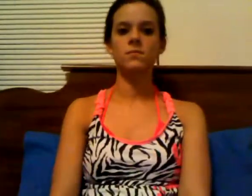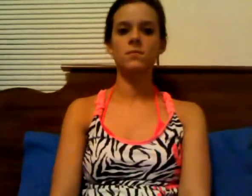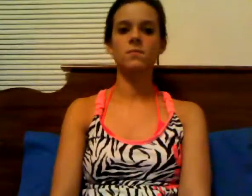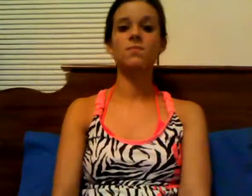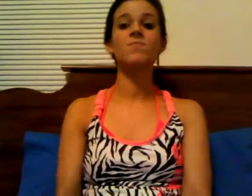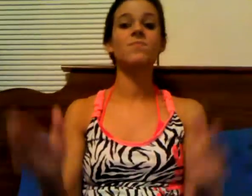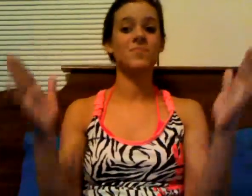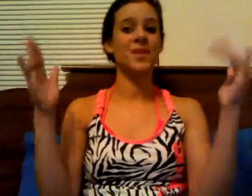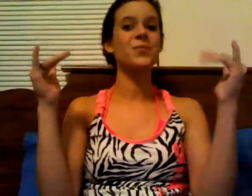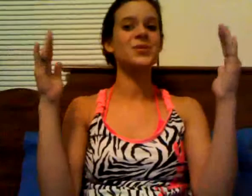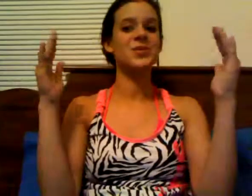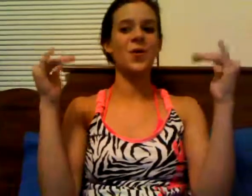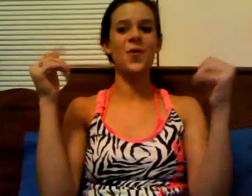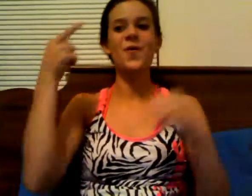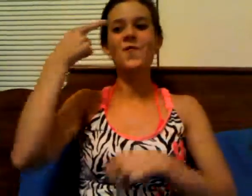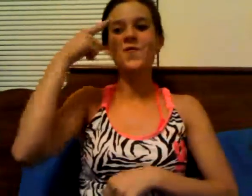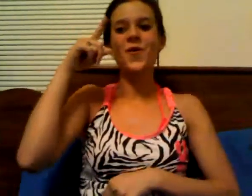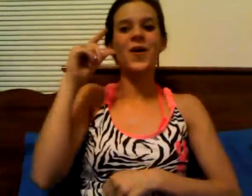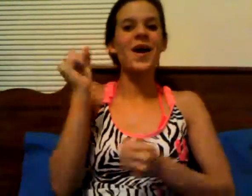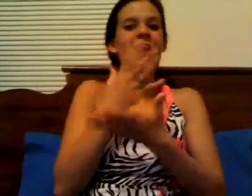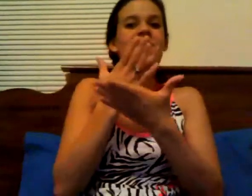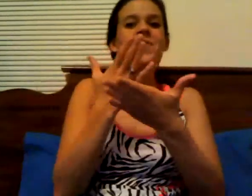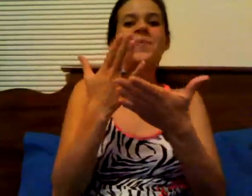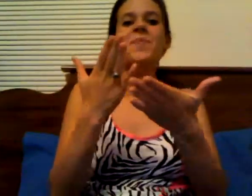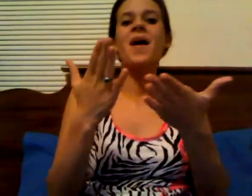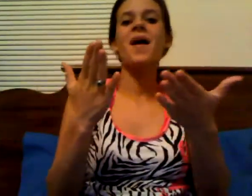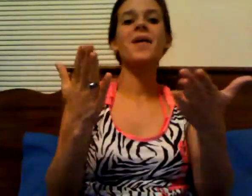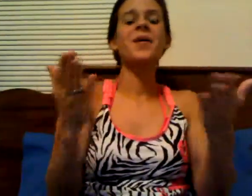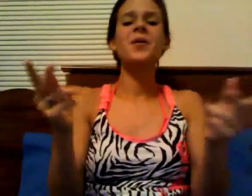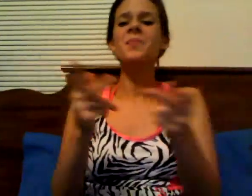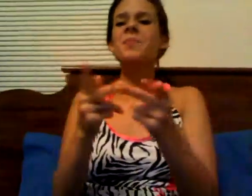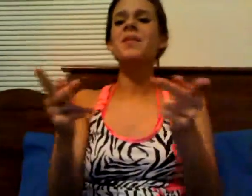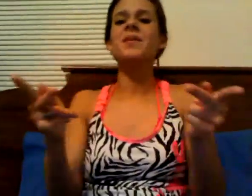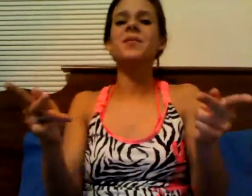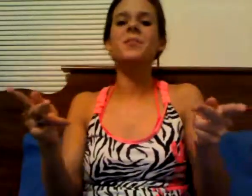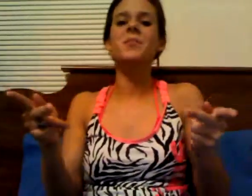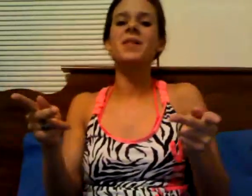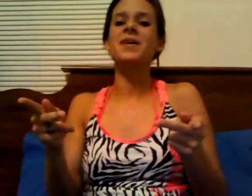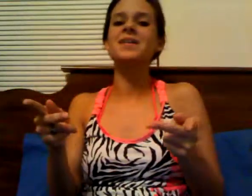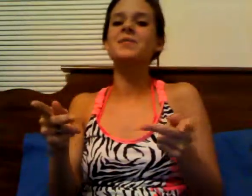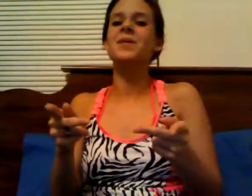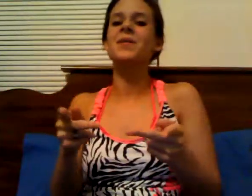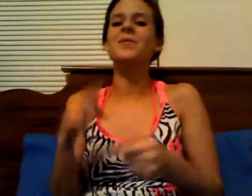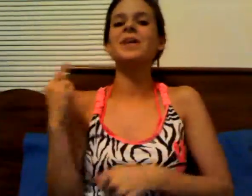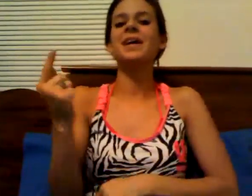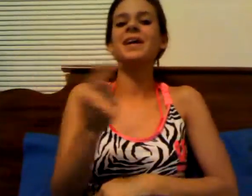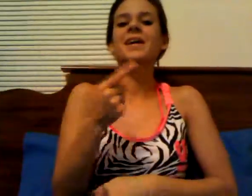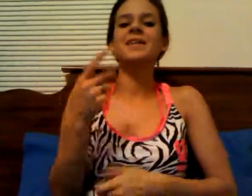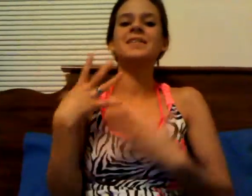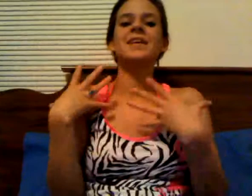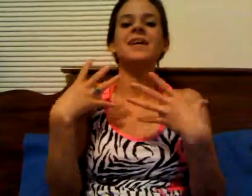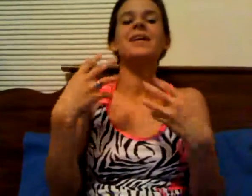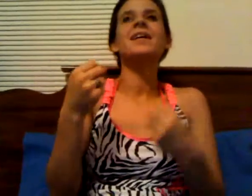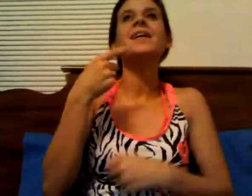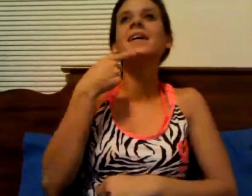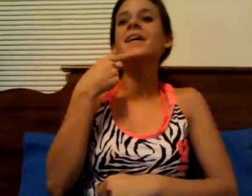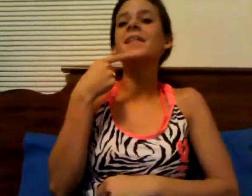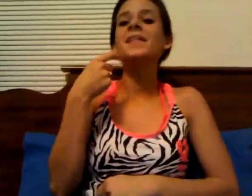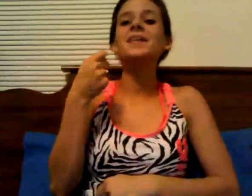There is hope for every man A solid place where we can stand In